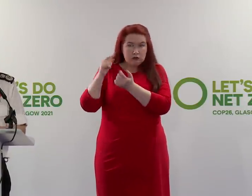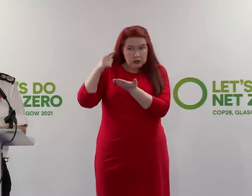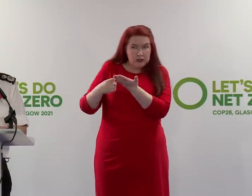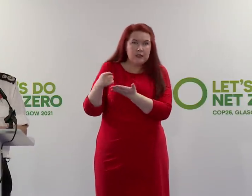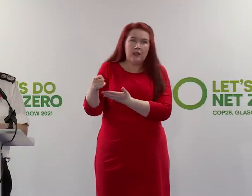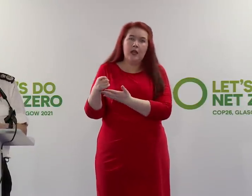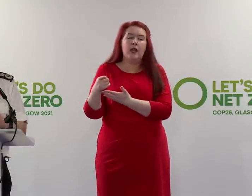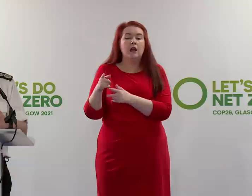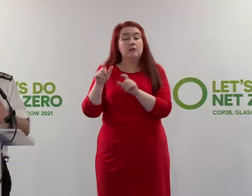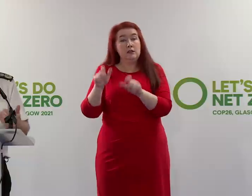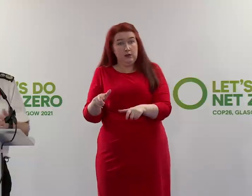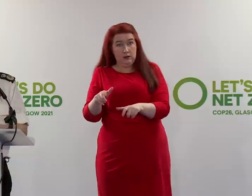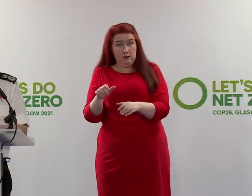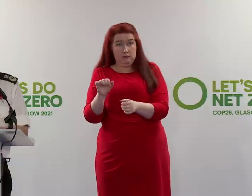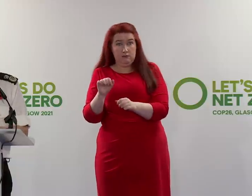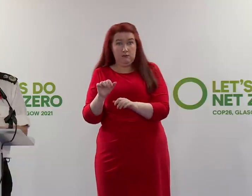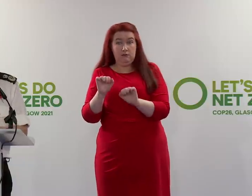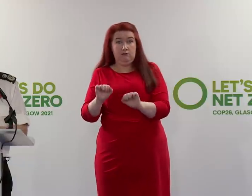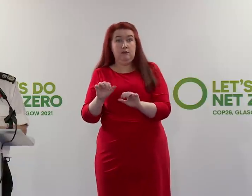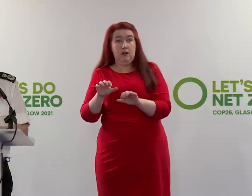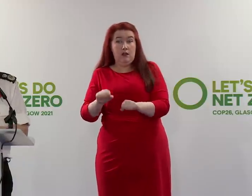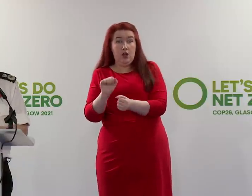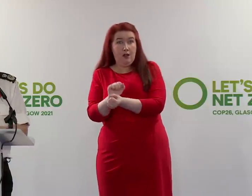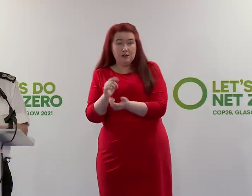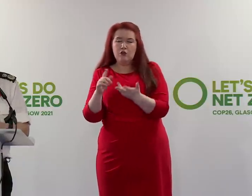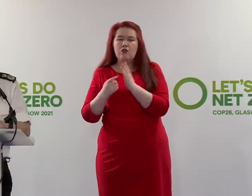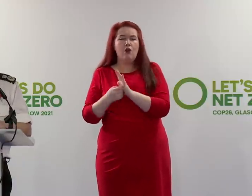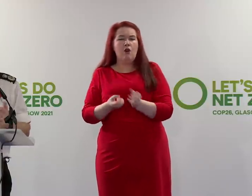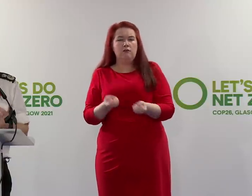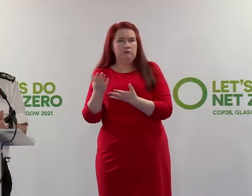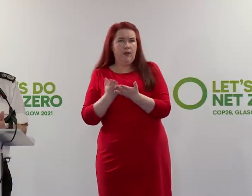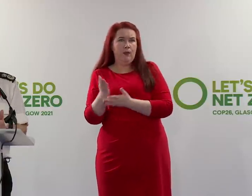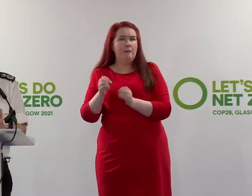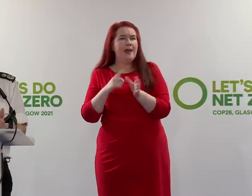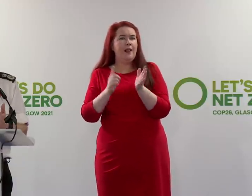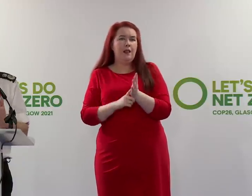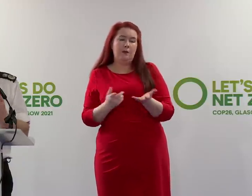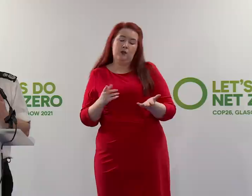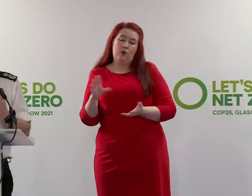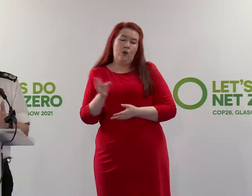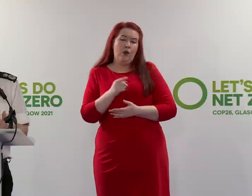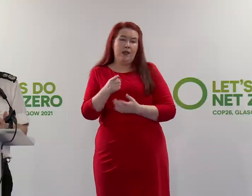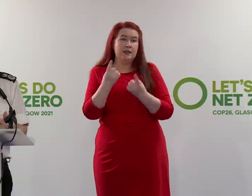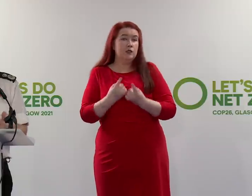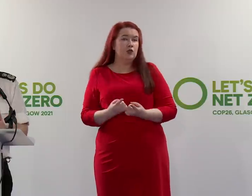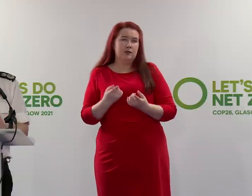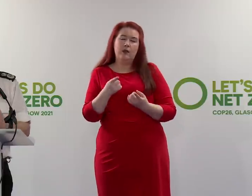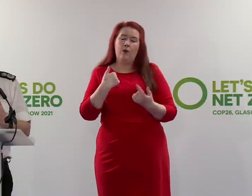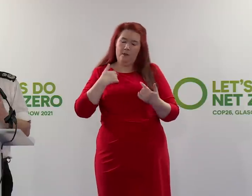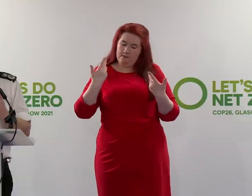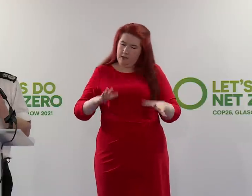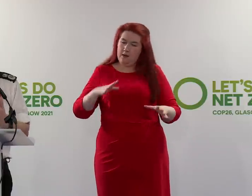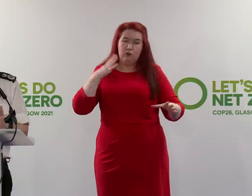they are remanded in custody or whether they are released with bail conditions. But all of those issues, we've been preparing for this,